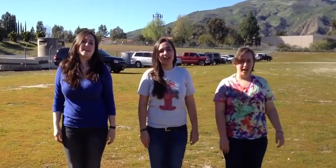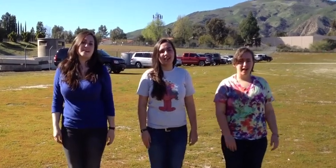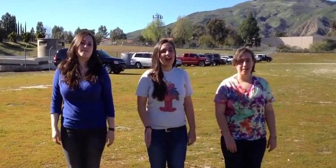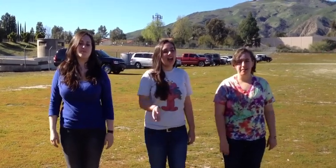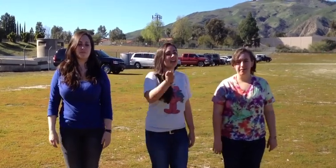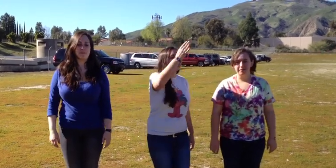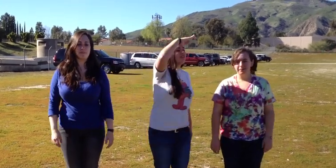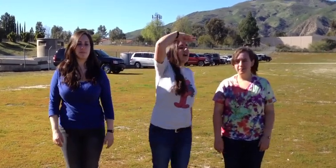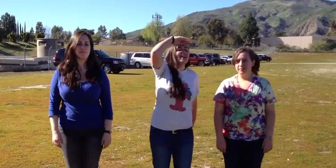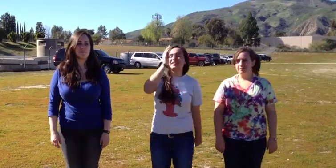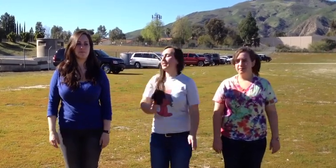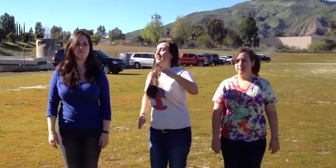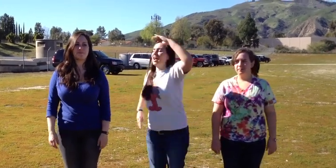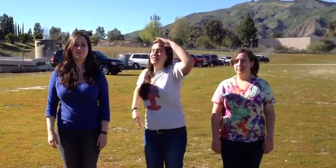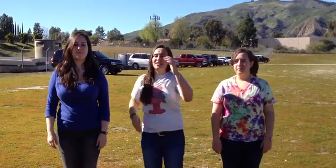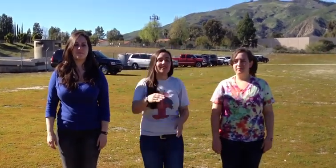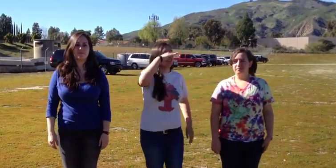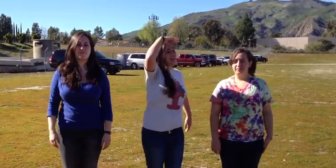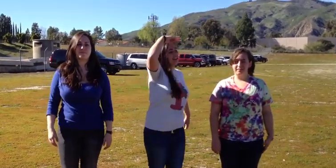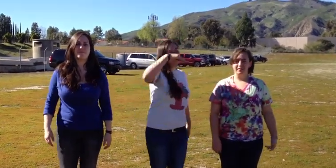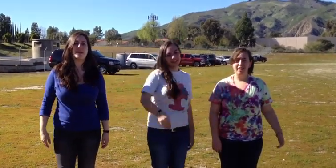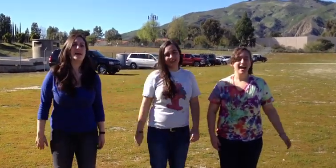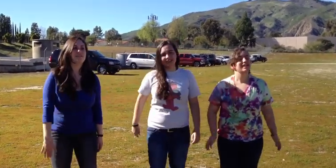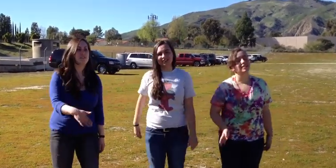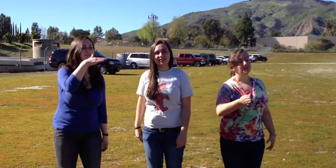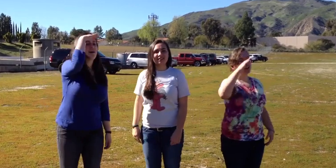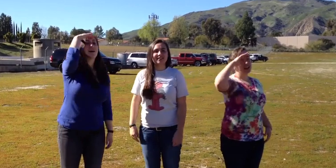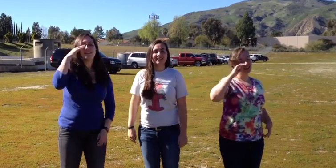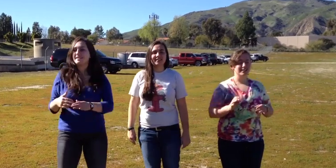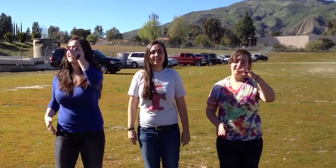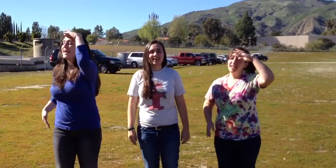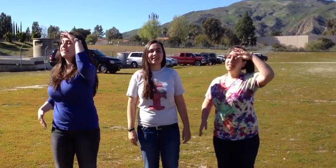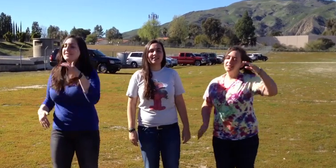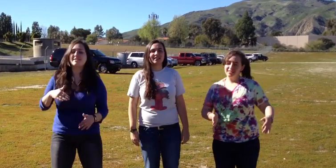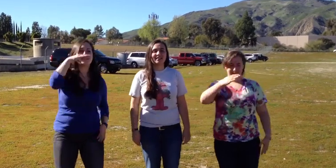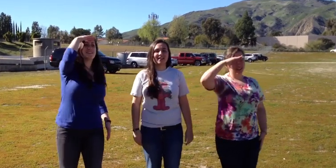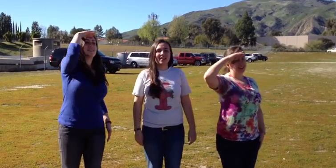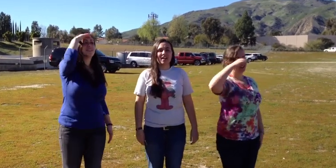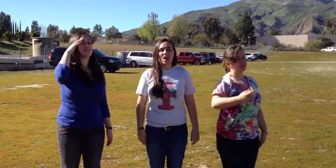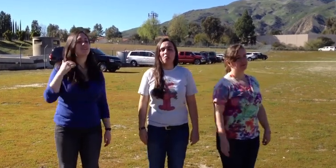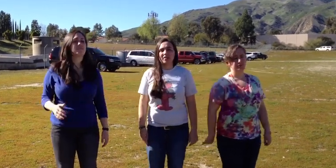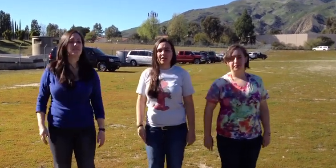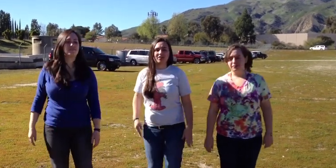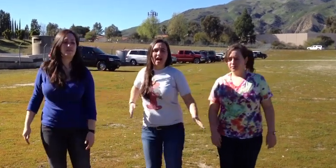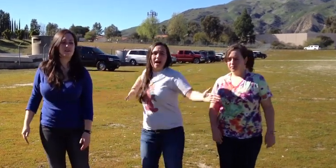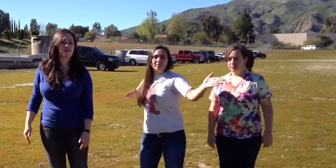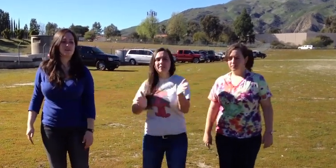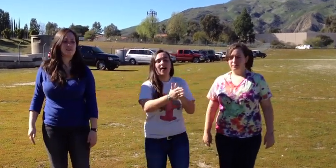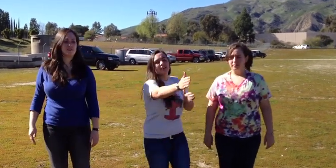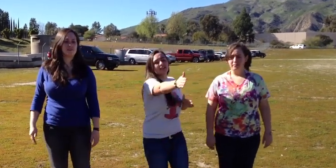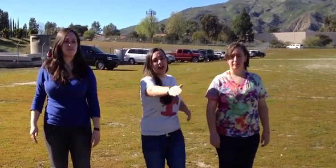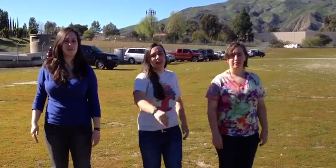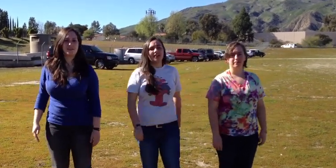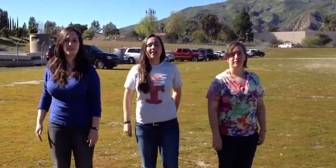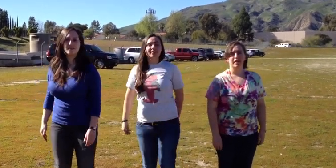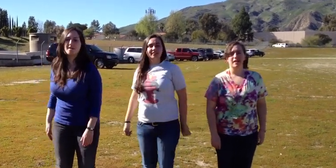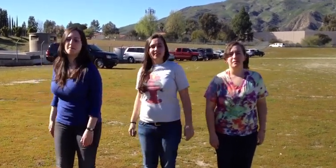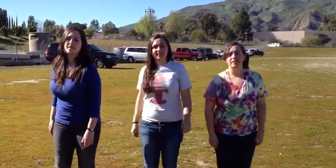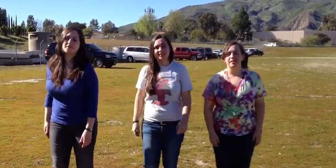And she was a sight to see And she was a sight to see But their tribes fought together But their